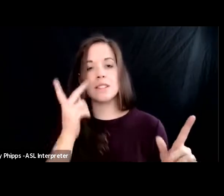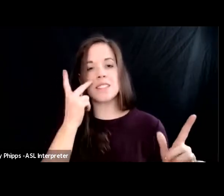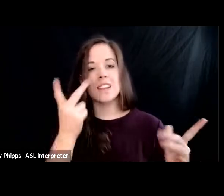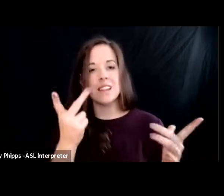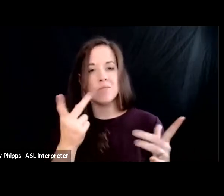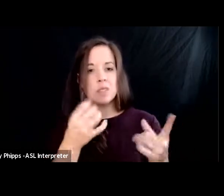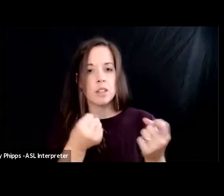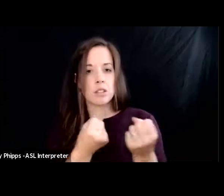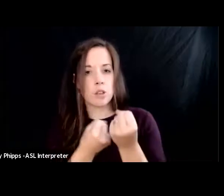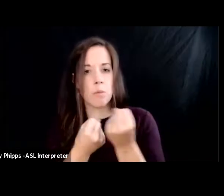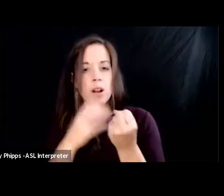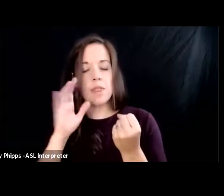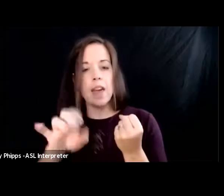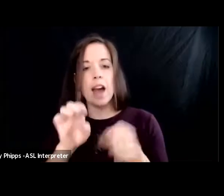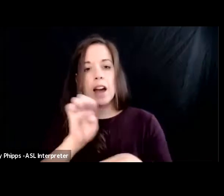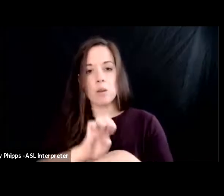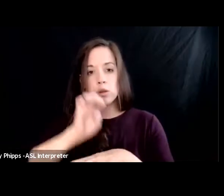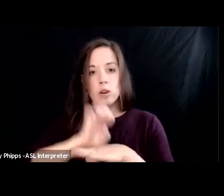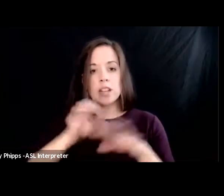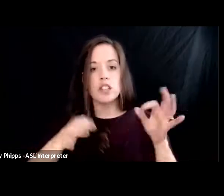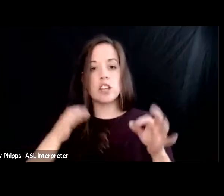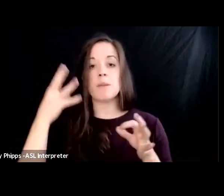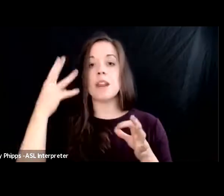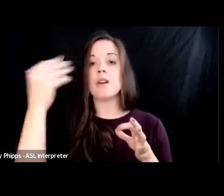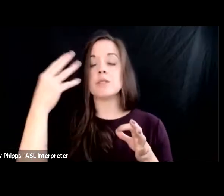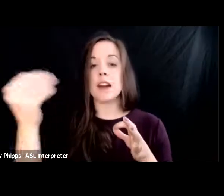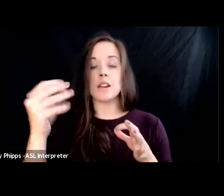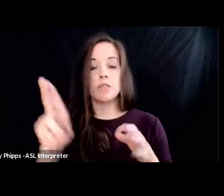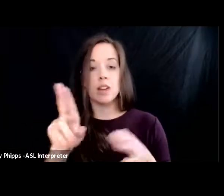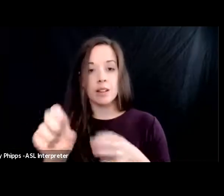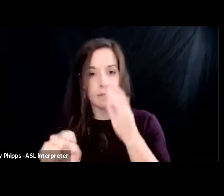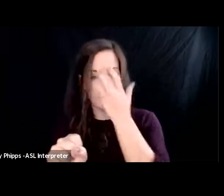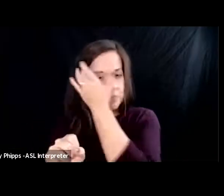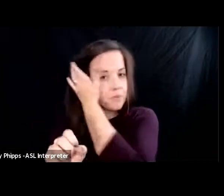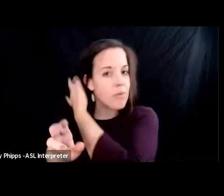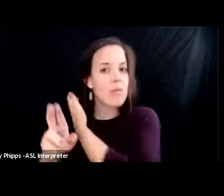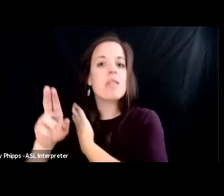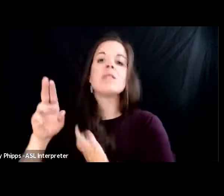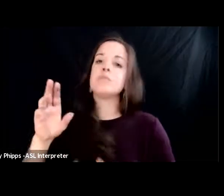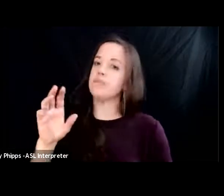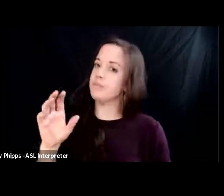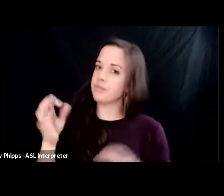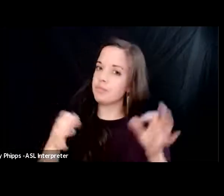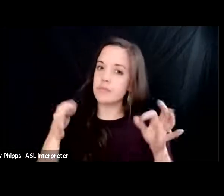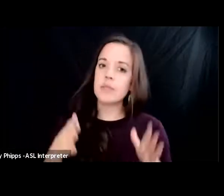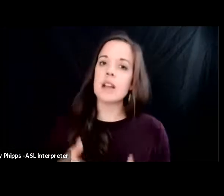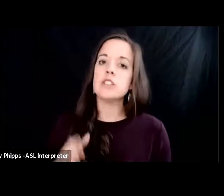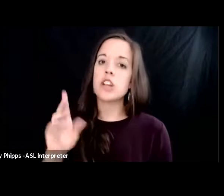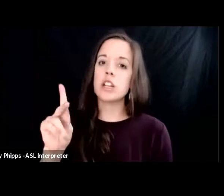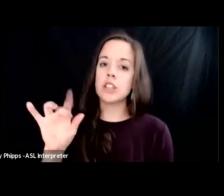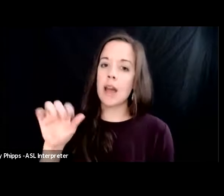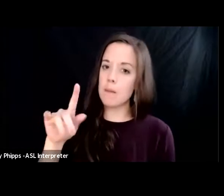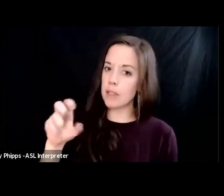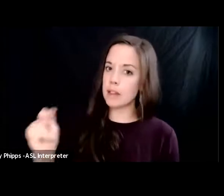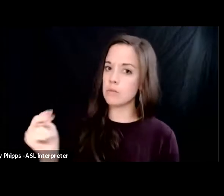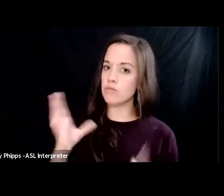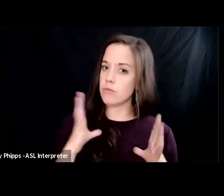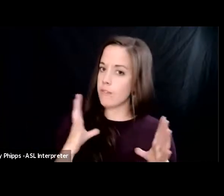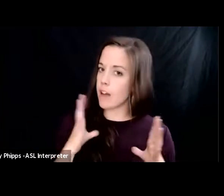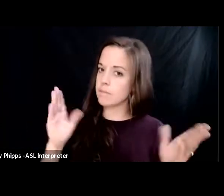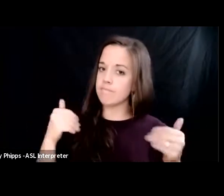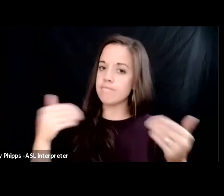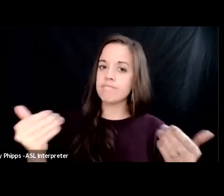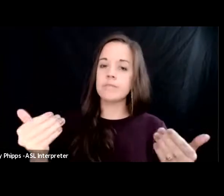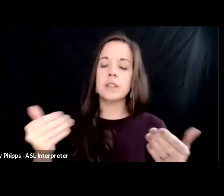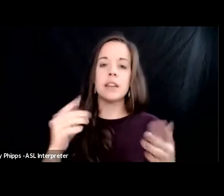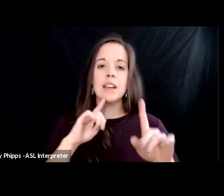outside of the united states and judge kaplan was very happy to comply with that he issued contempt of court